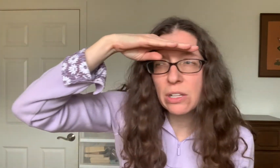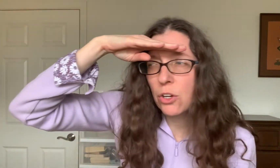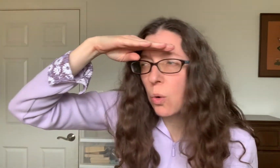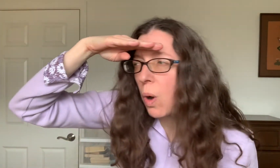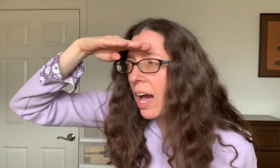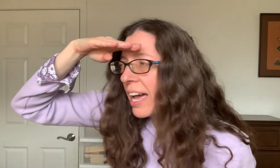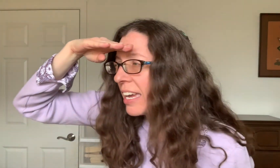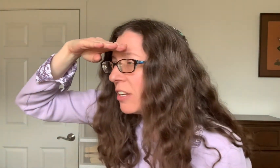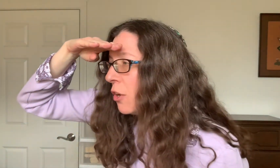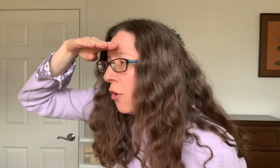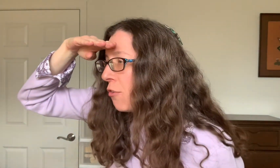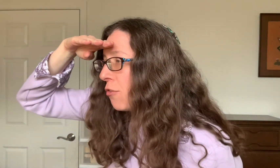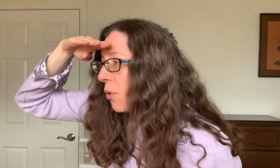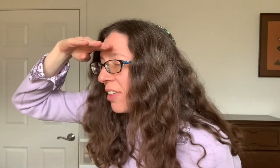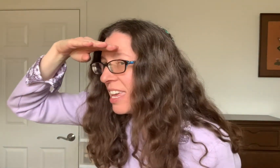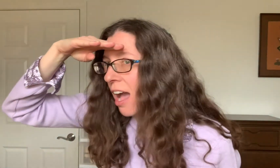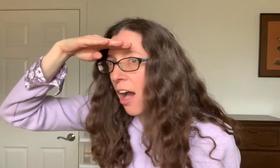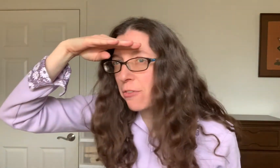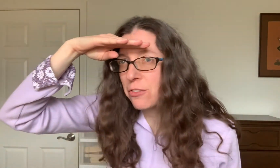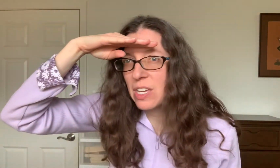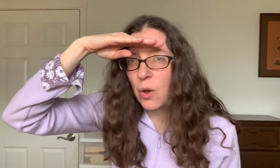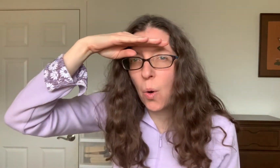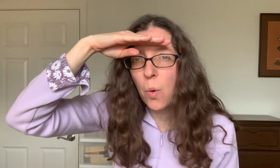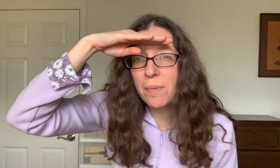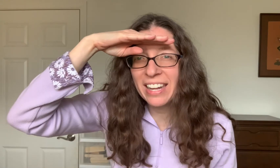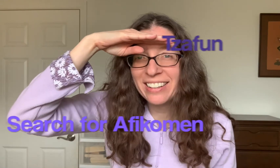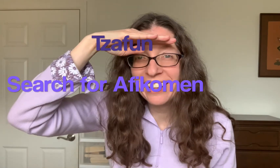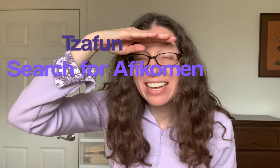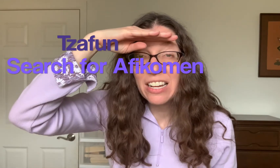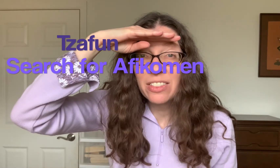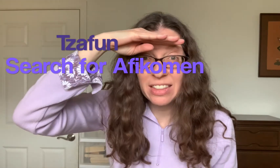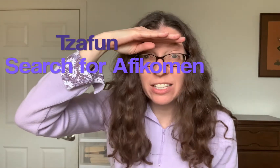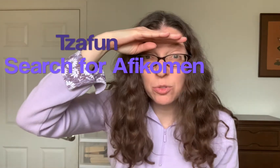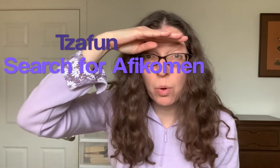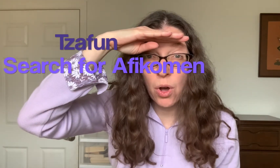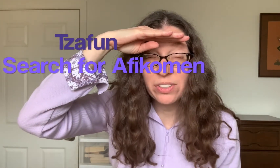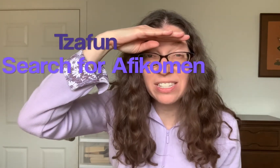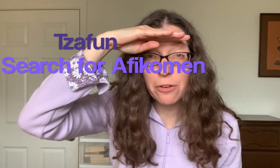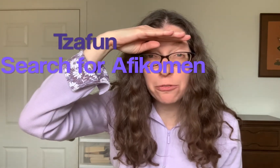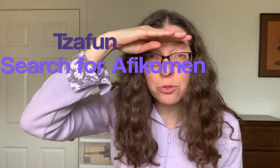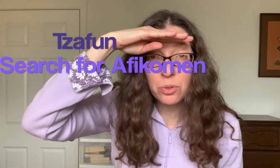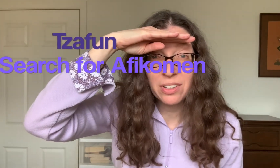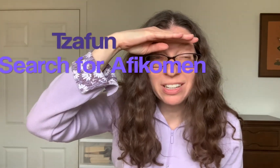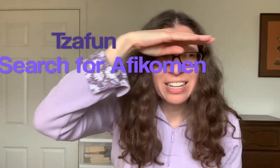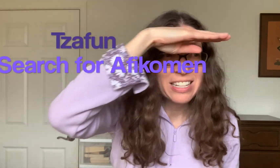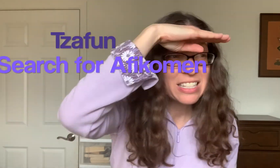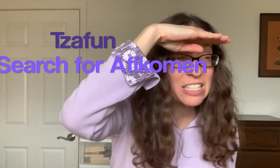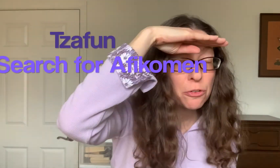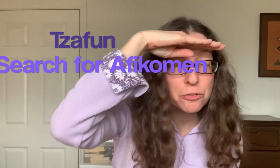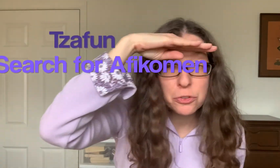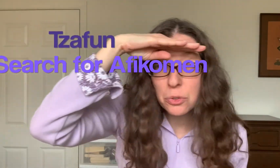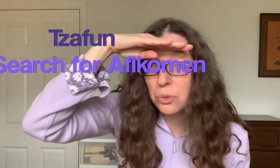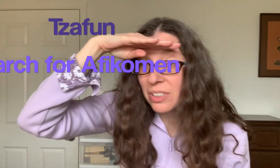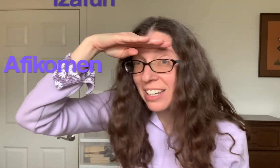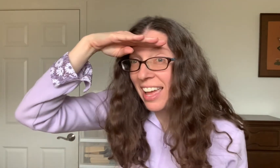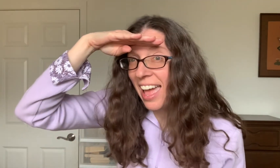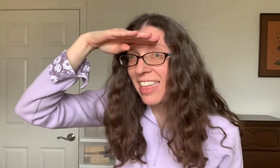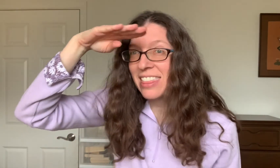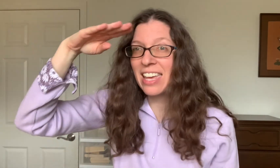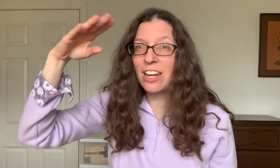look wide for the Afi Komen. That's called Tzafun. Tzafun. And then